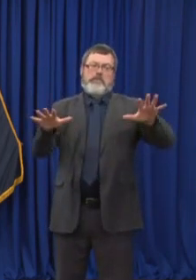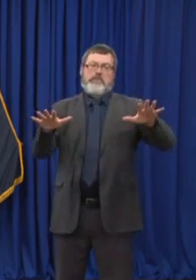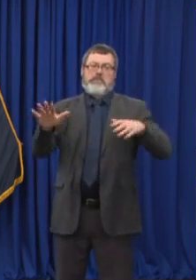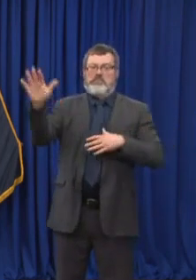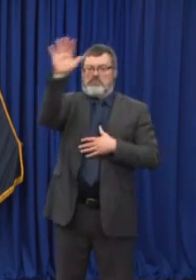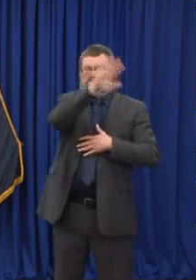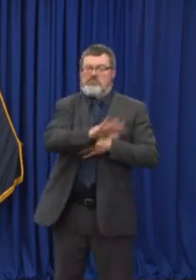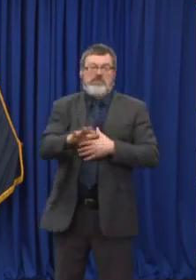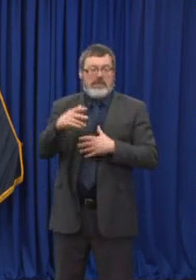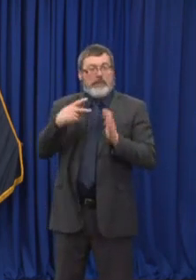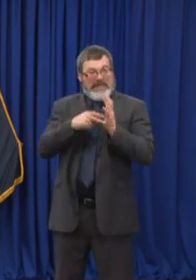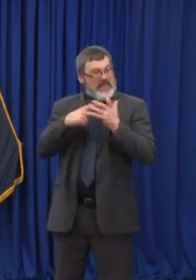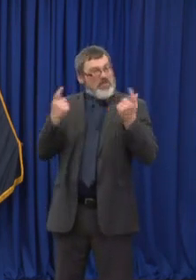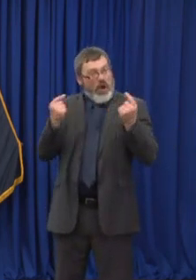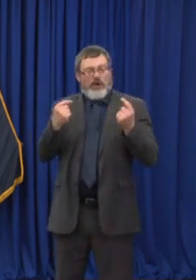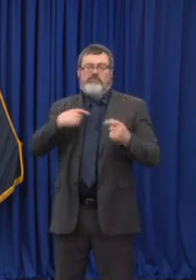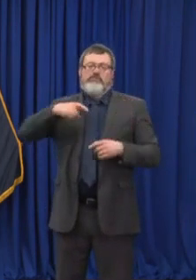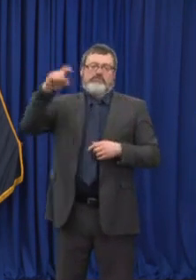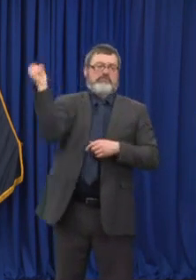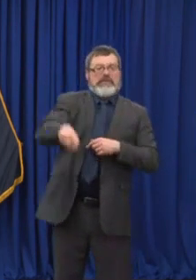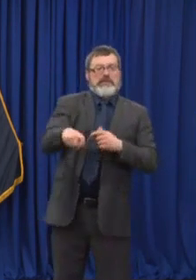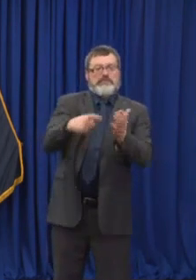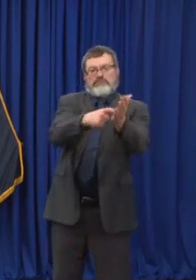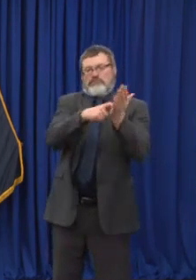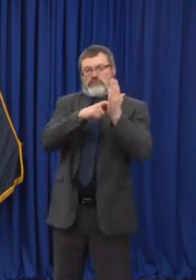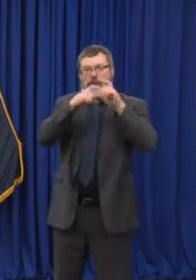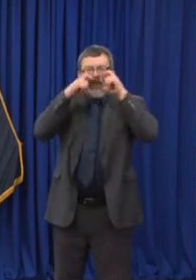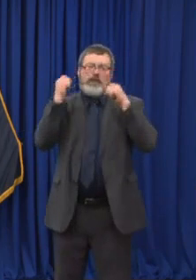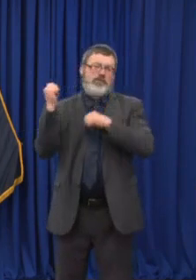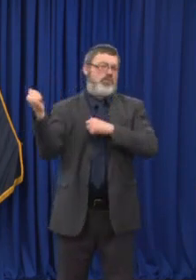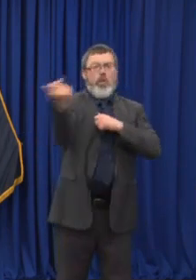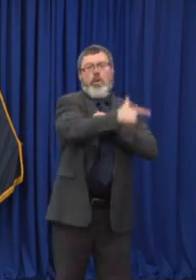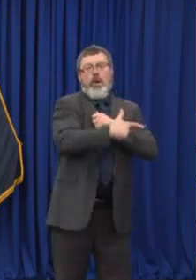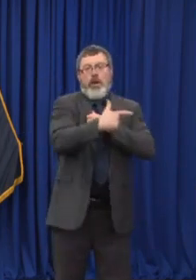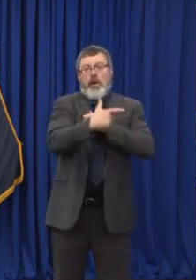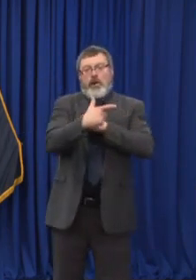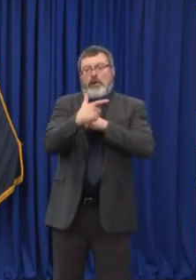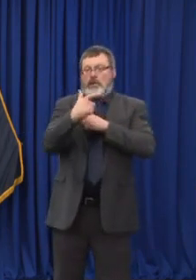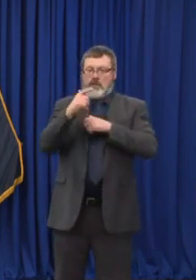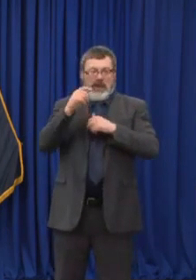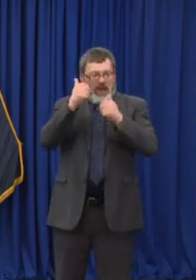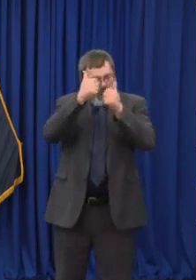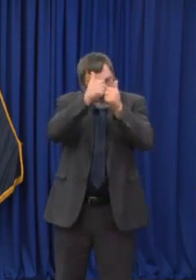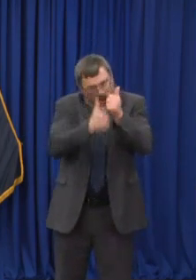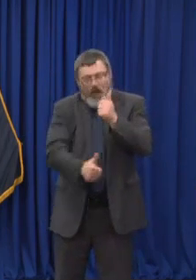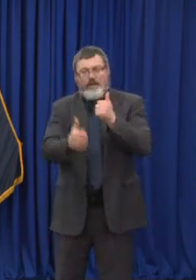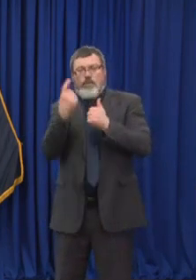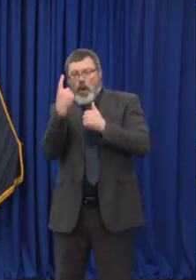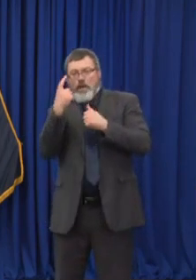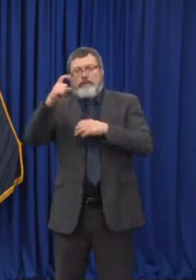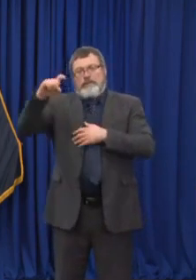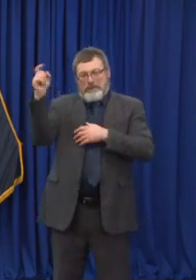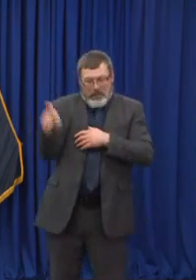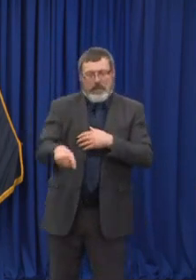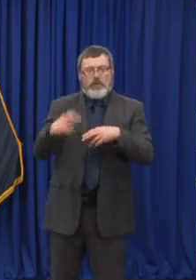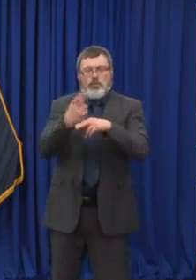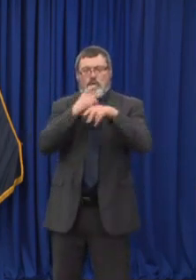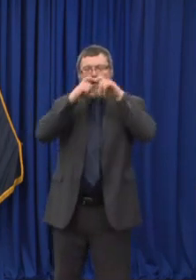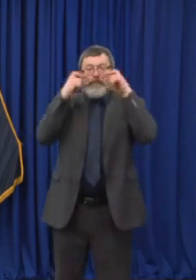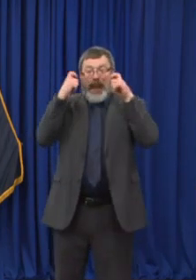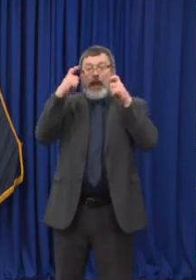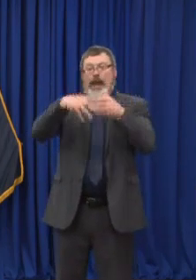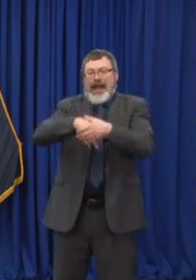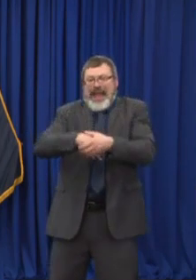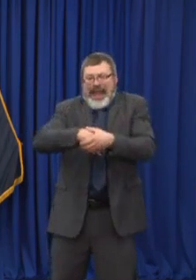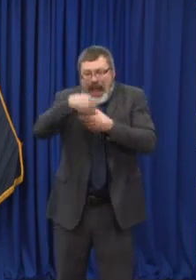level within the state, a statewide level and looking at the different constituencies that are most dangerously impacted by